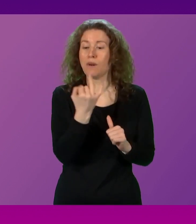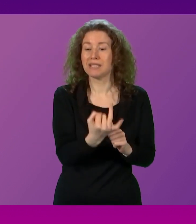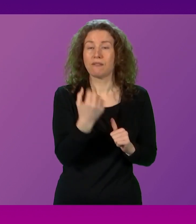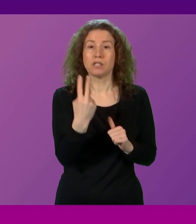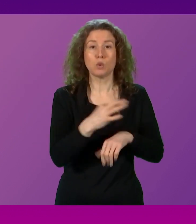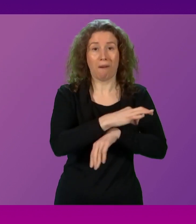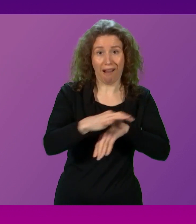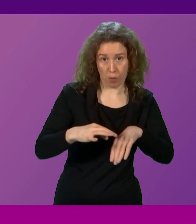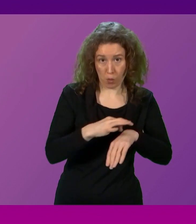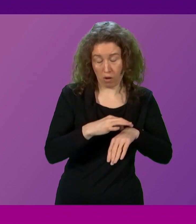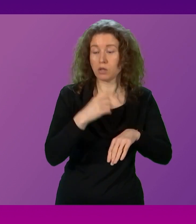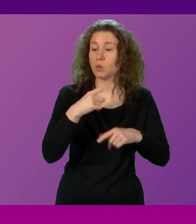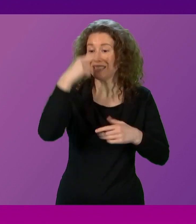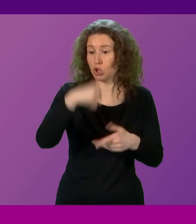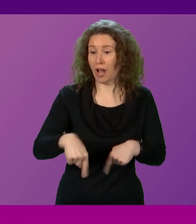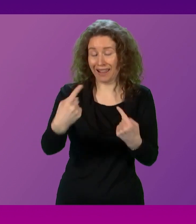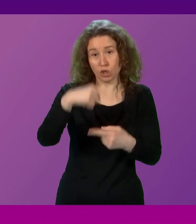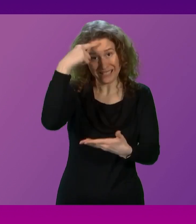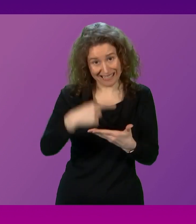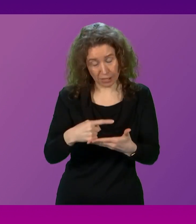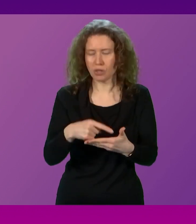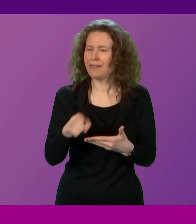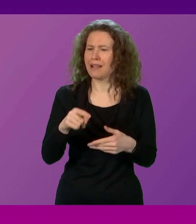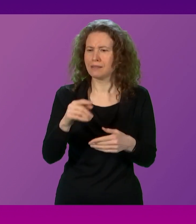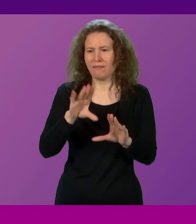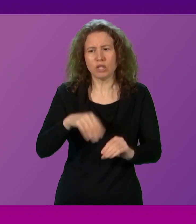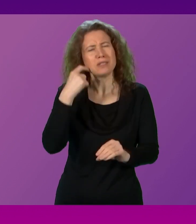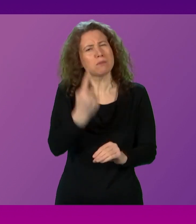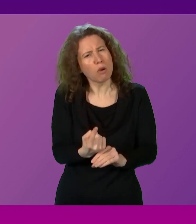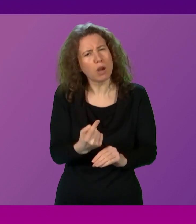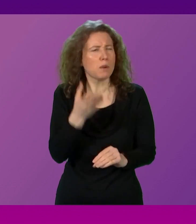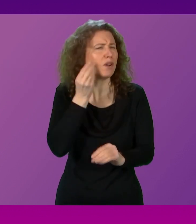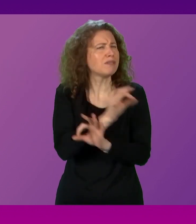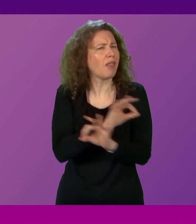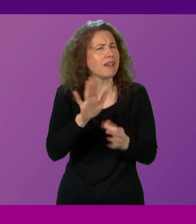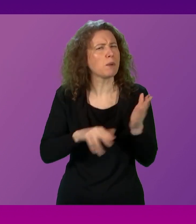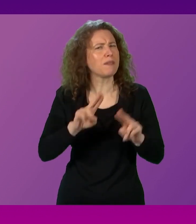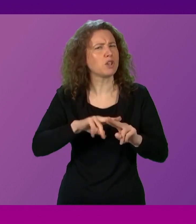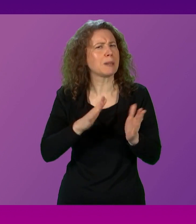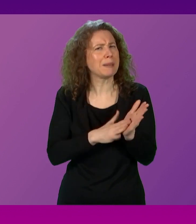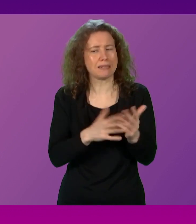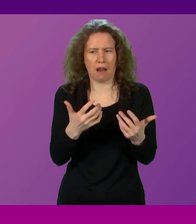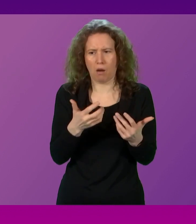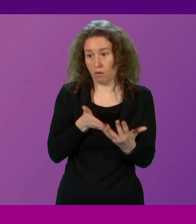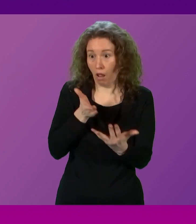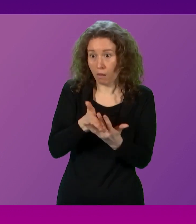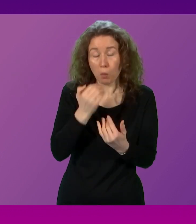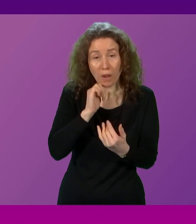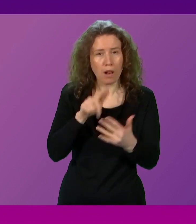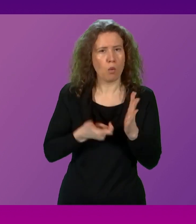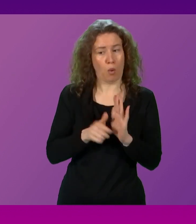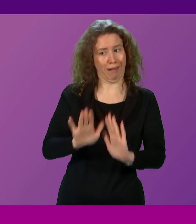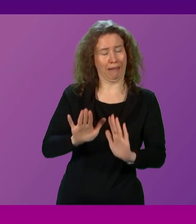for this to be challenged. That expires tomorrow, and we heard nothing from the First Minister about what she is going to do about that.